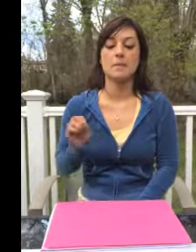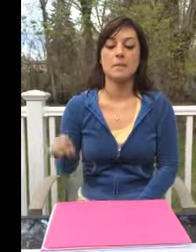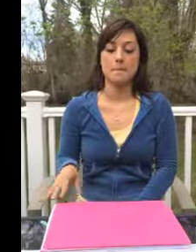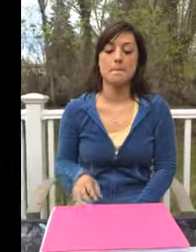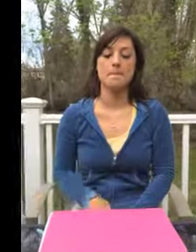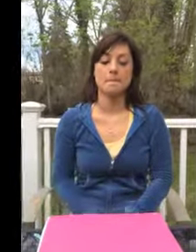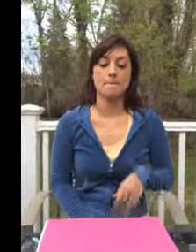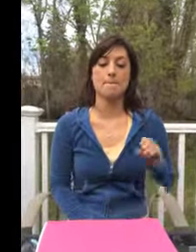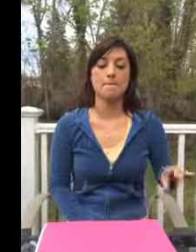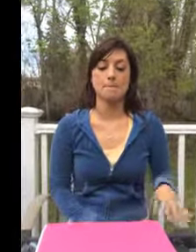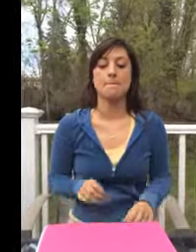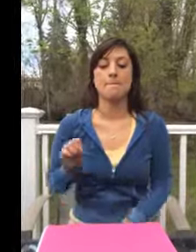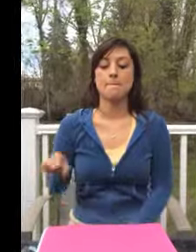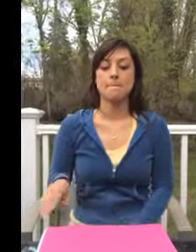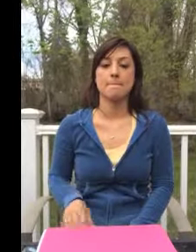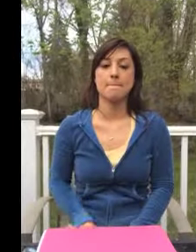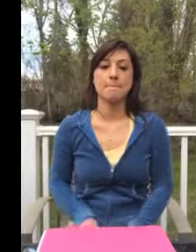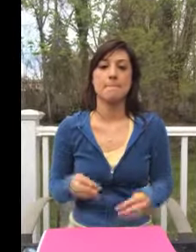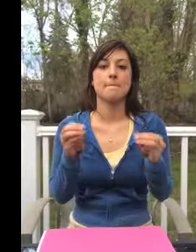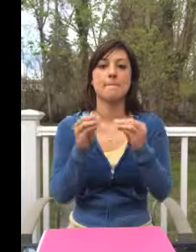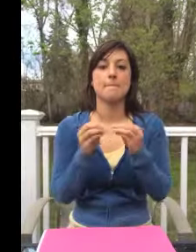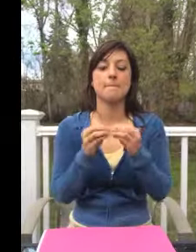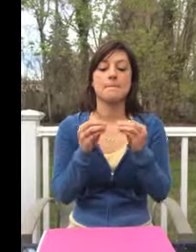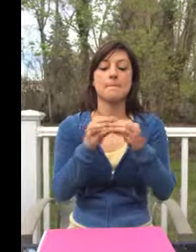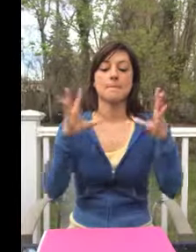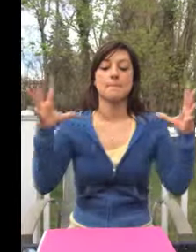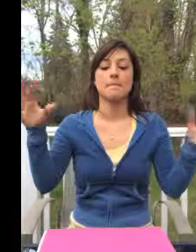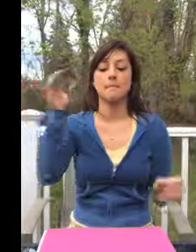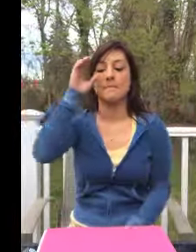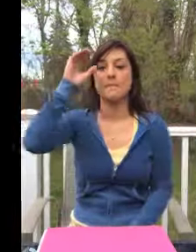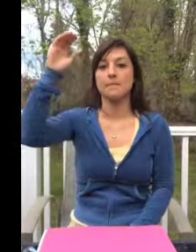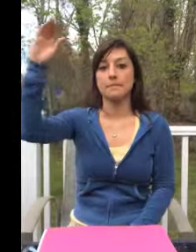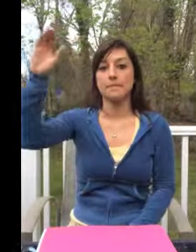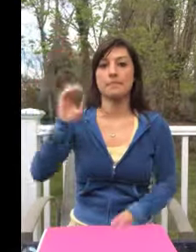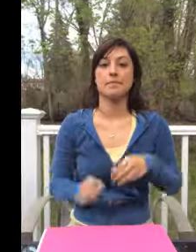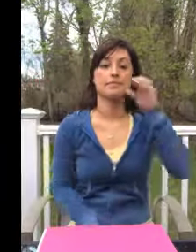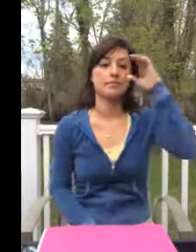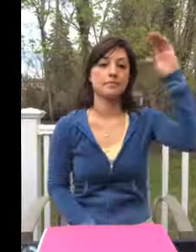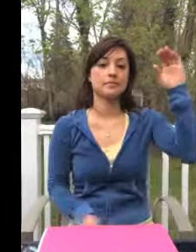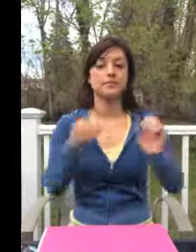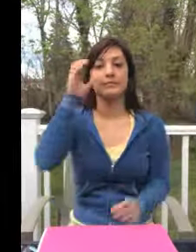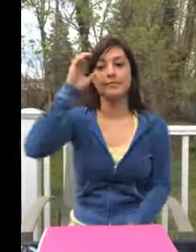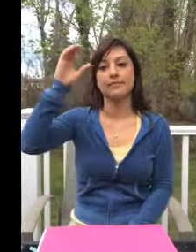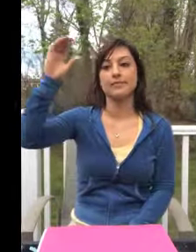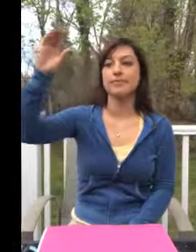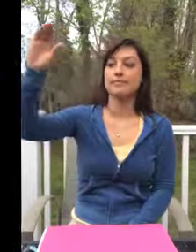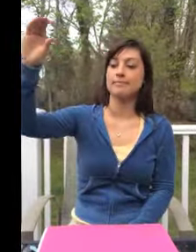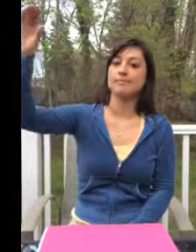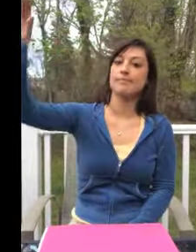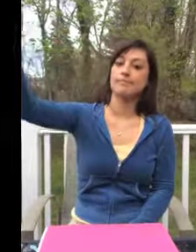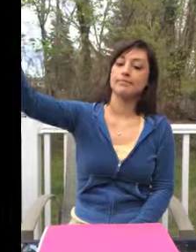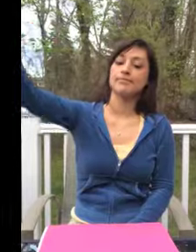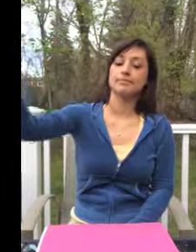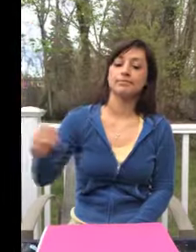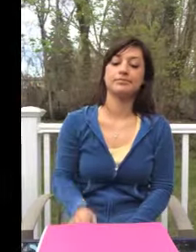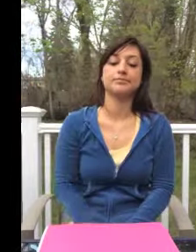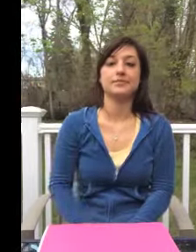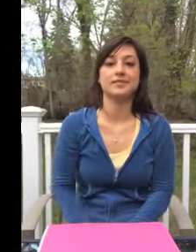Boom, boom, boom Even brighter than the moon, moon, moon Boom, boom Boom, boom, boom, Thank